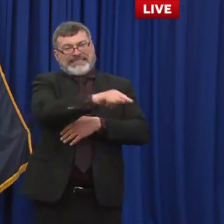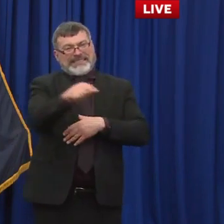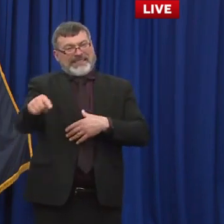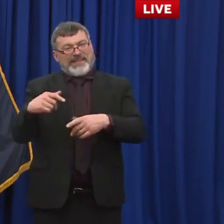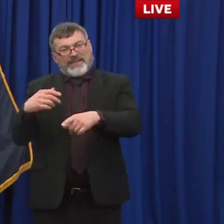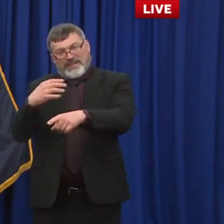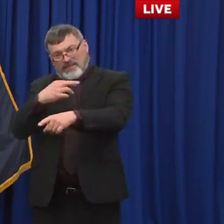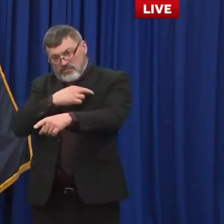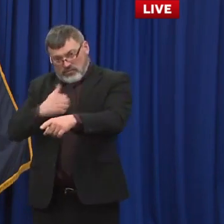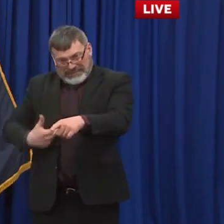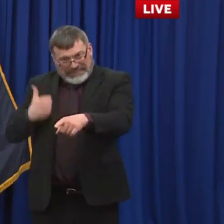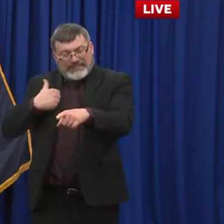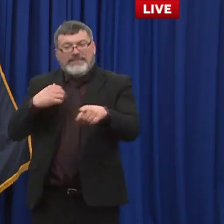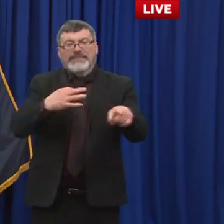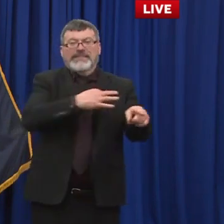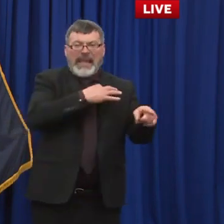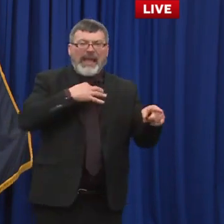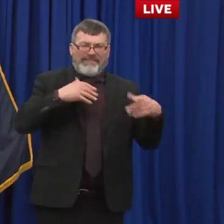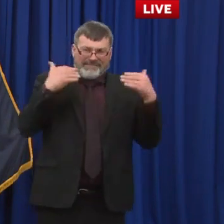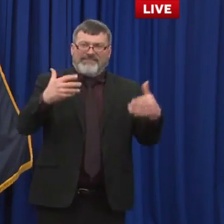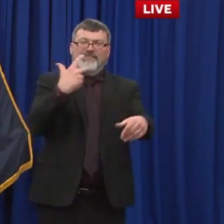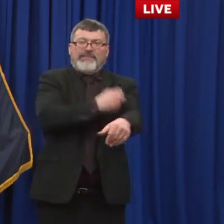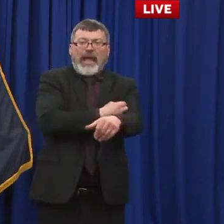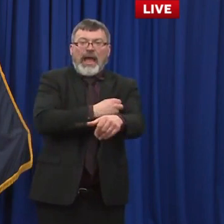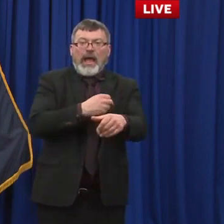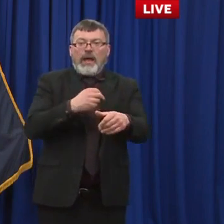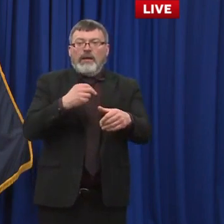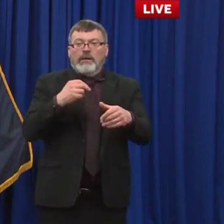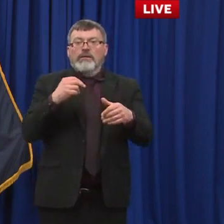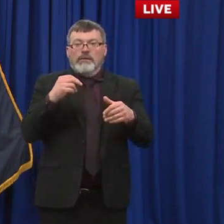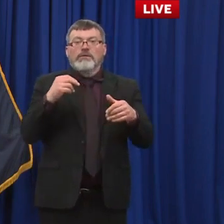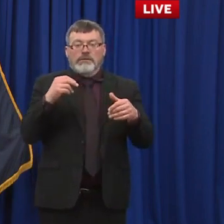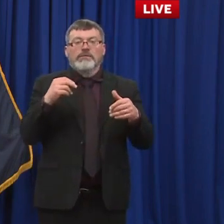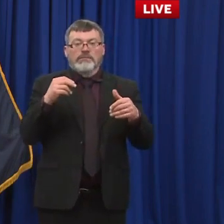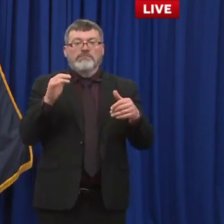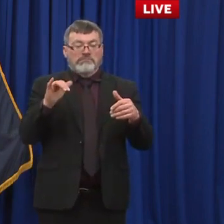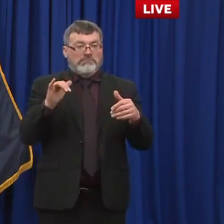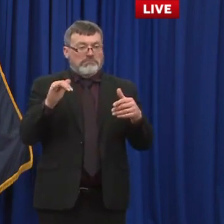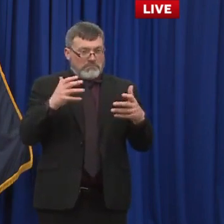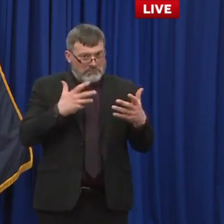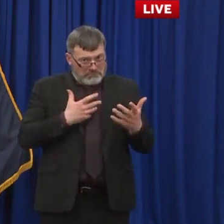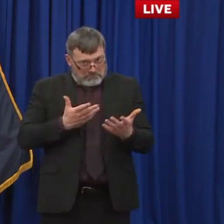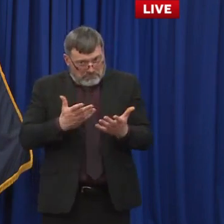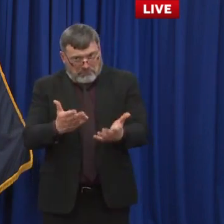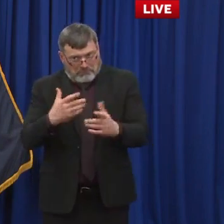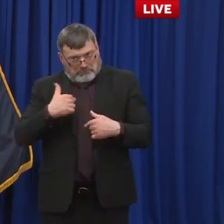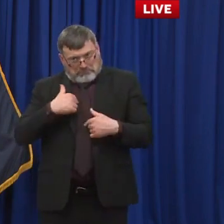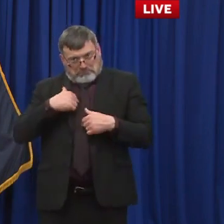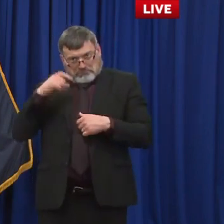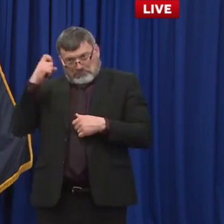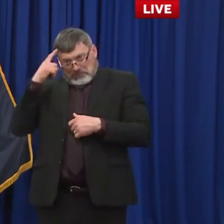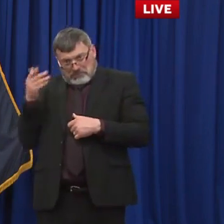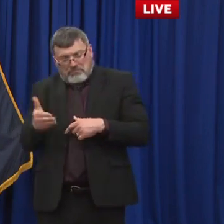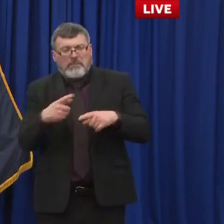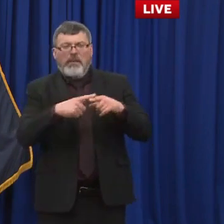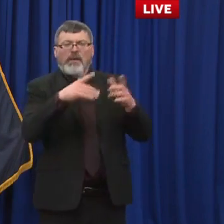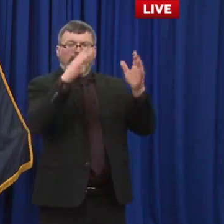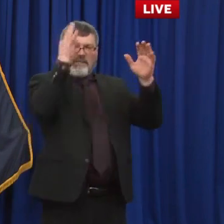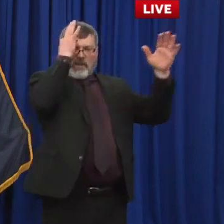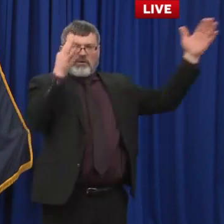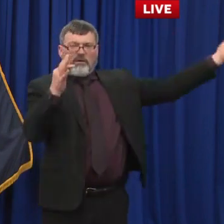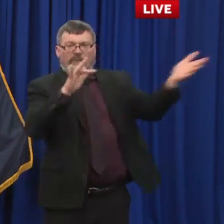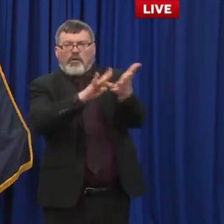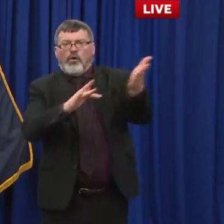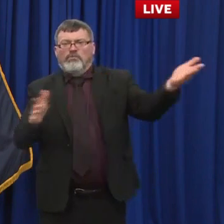the pharmacies that serve long-term care facilities in our state so we're not using that federal long-term care pharmacy partnership